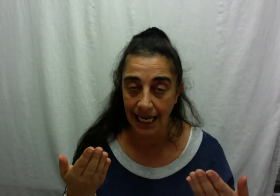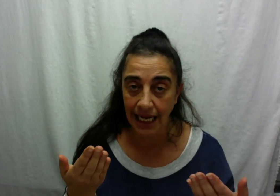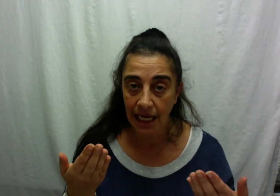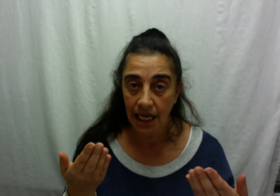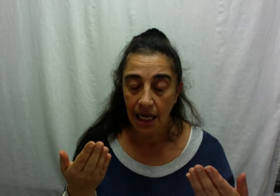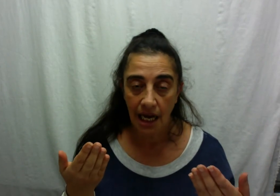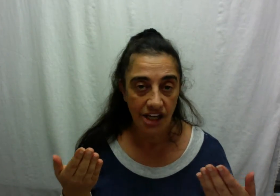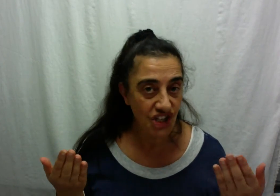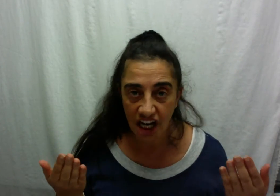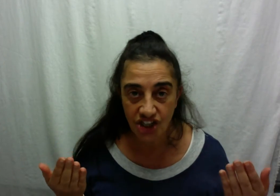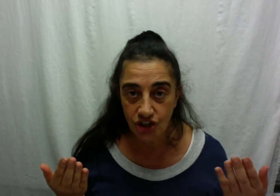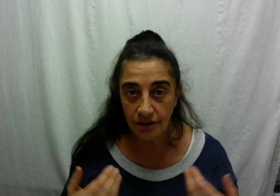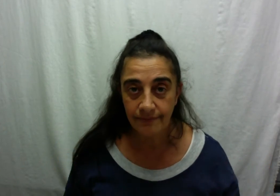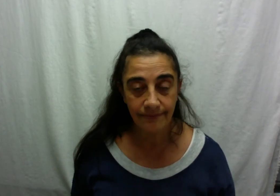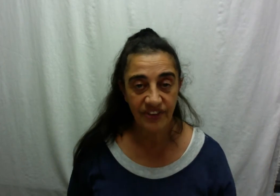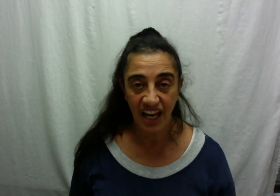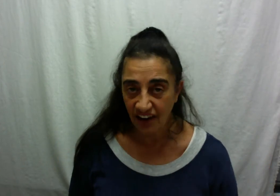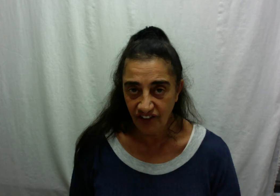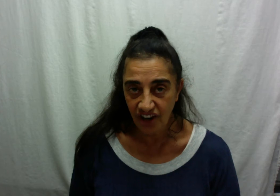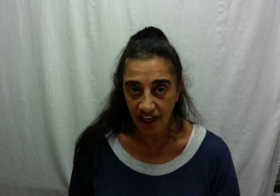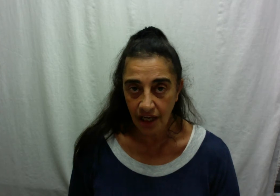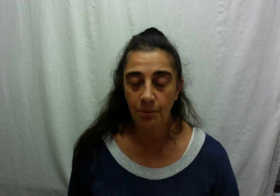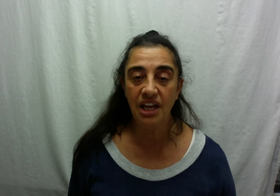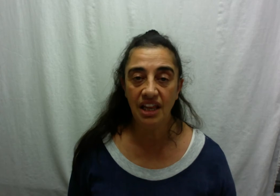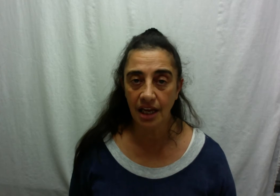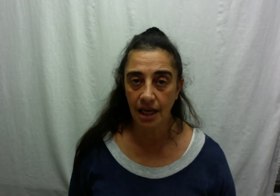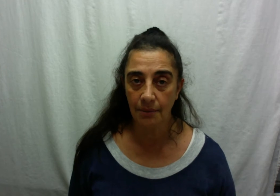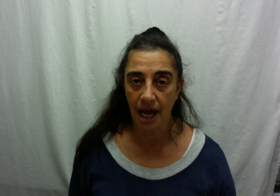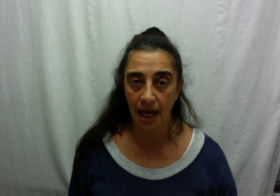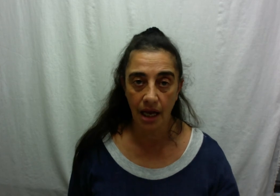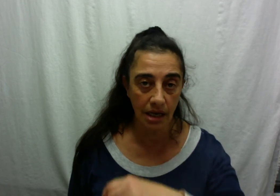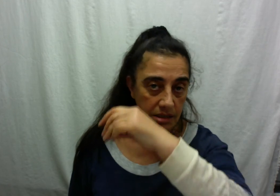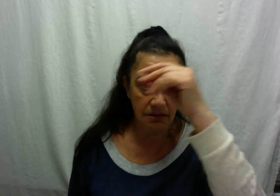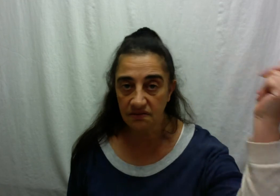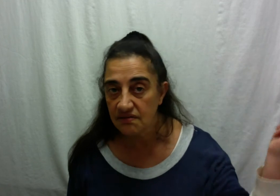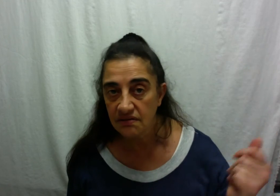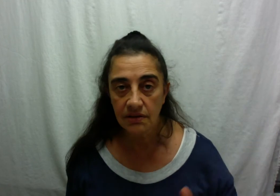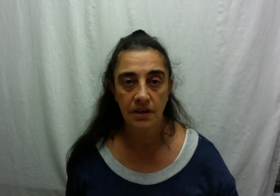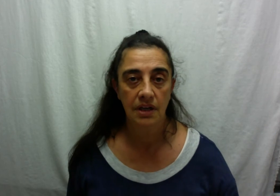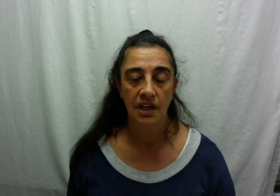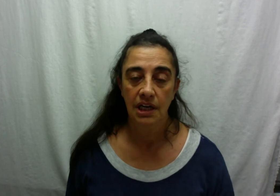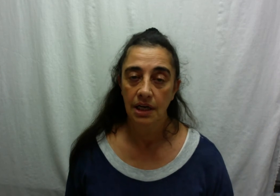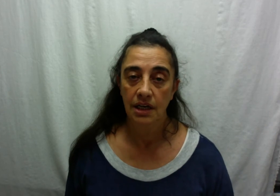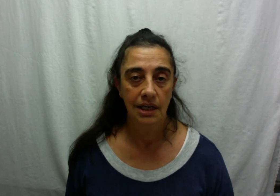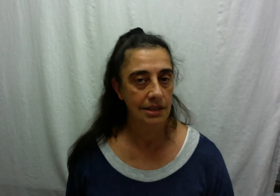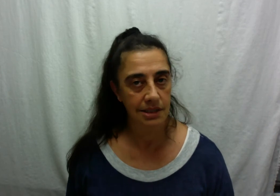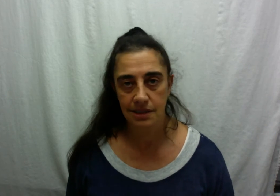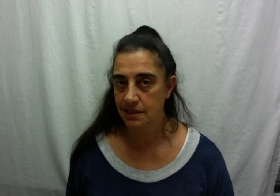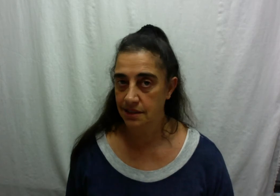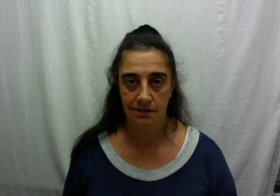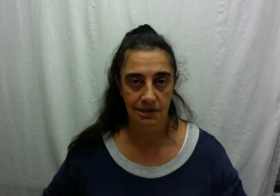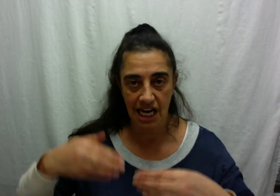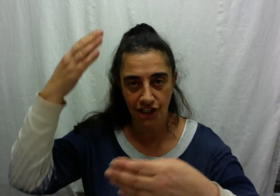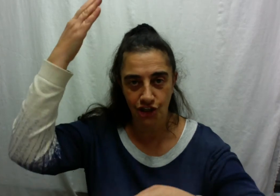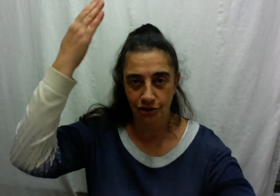change everything you've been thinking about goes let's take two